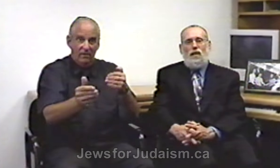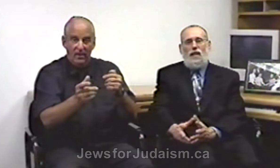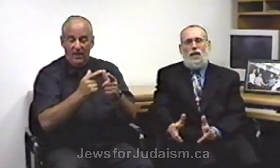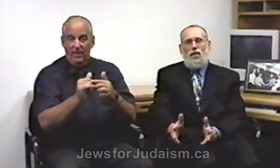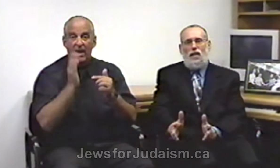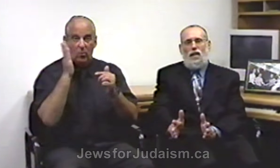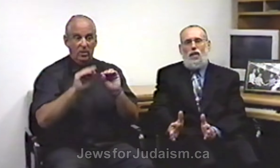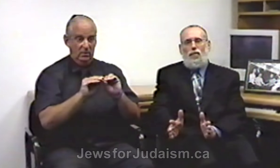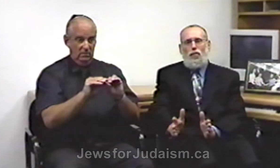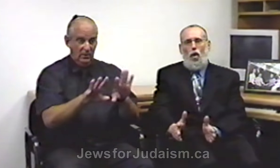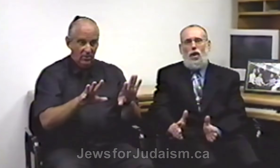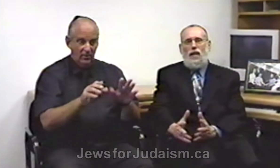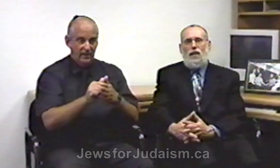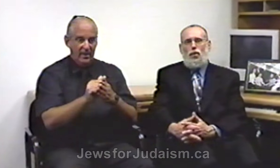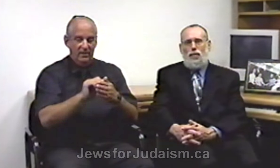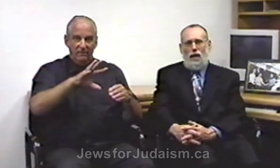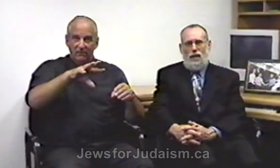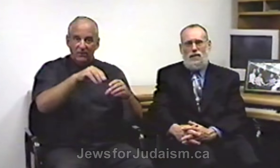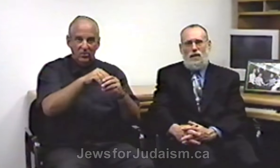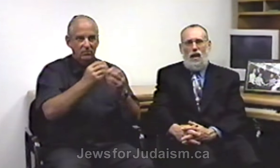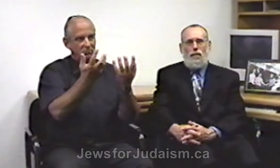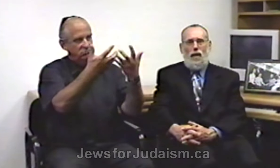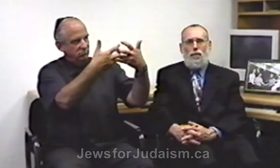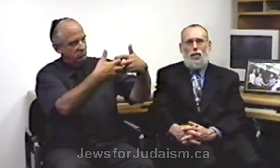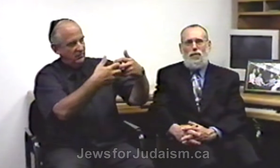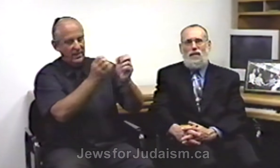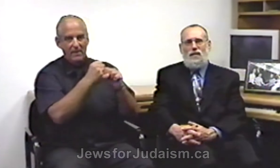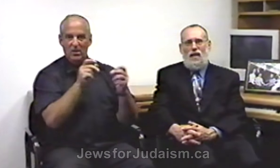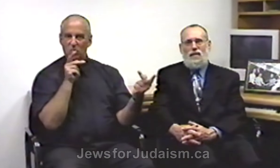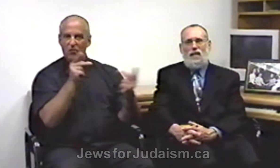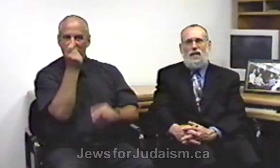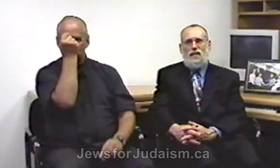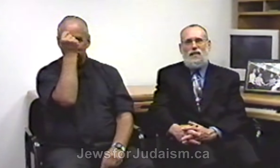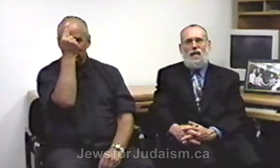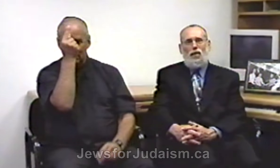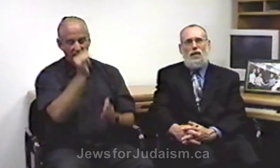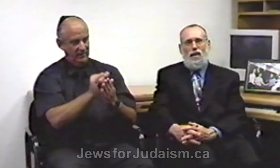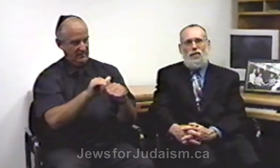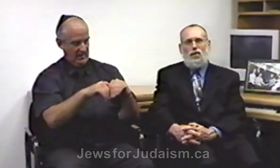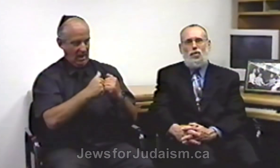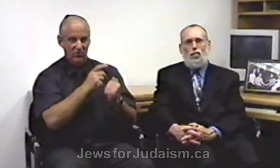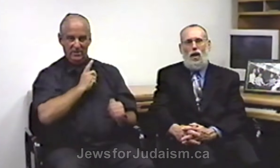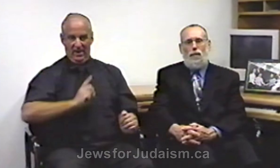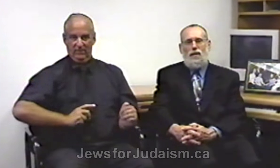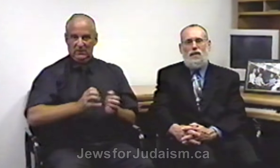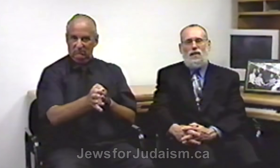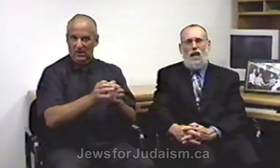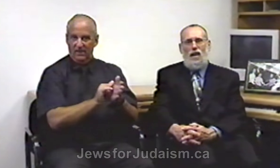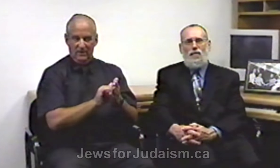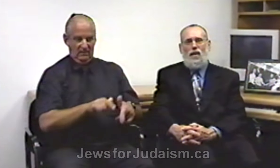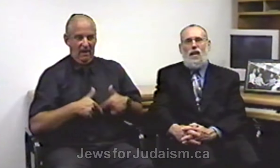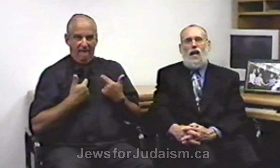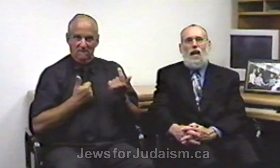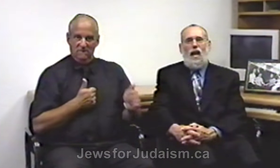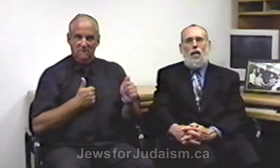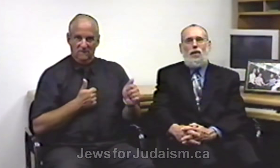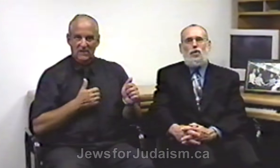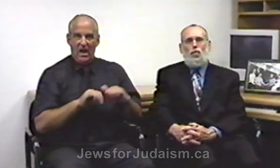clearly fall into place and make perfect sense that this is how David describes his life and how he is